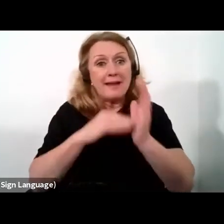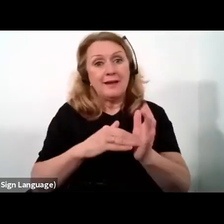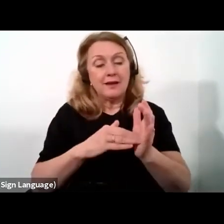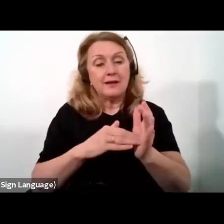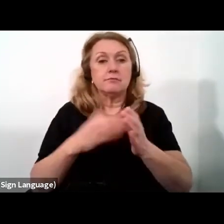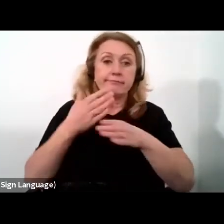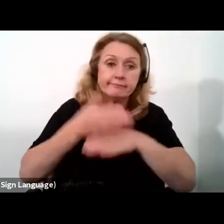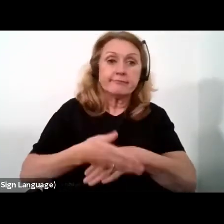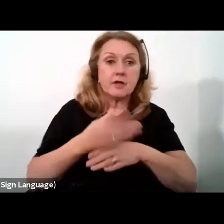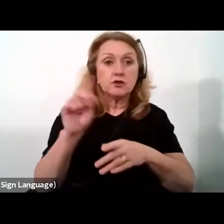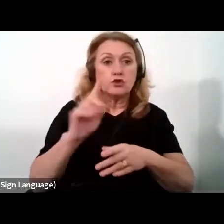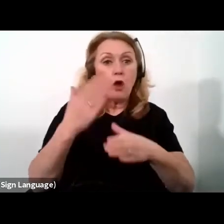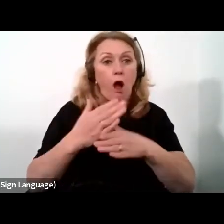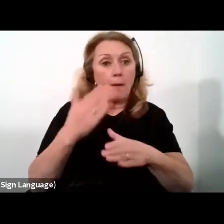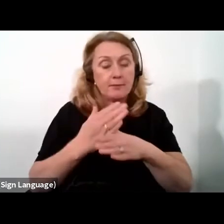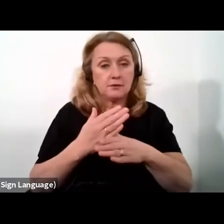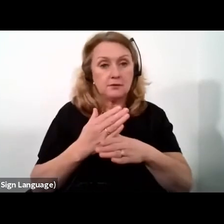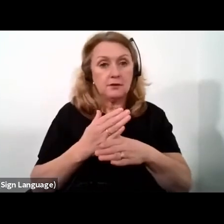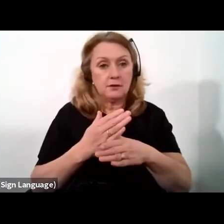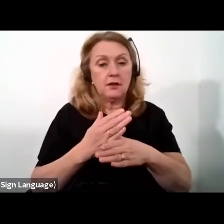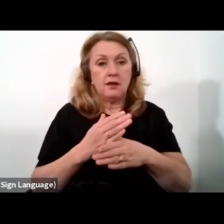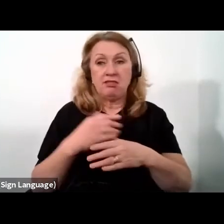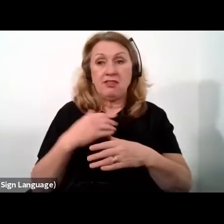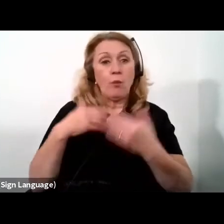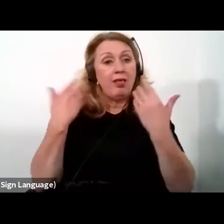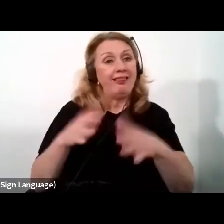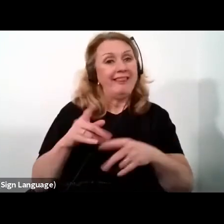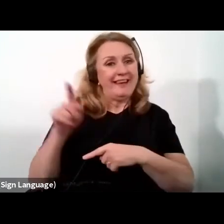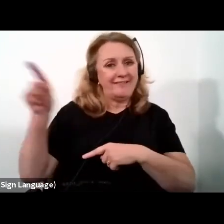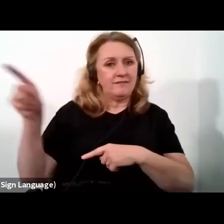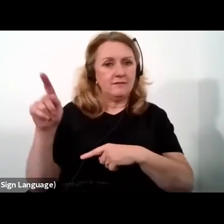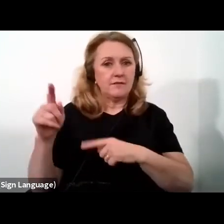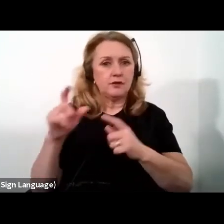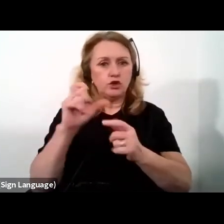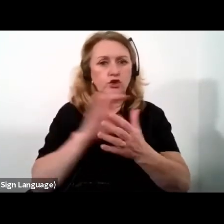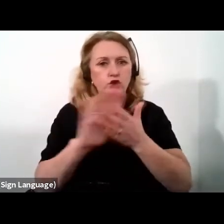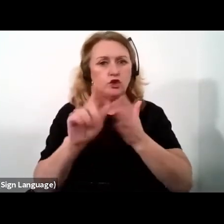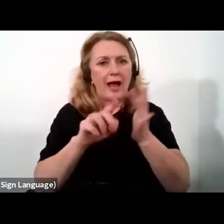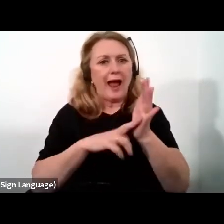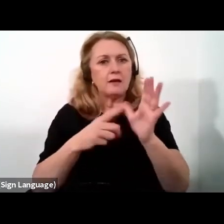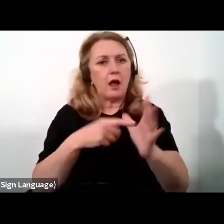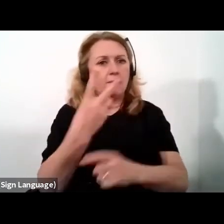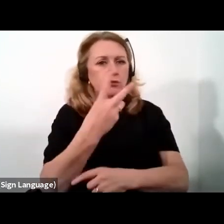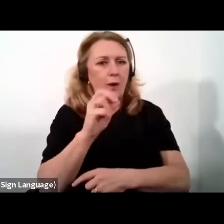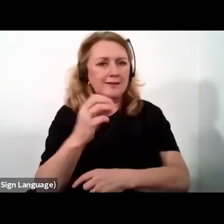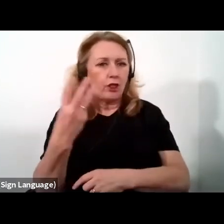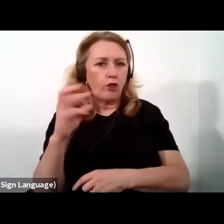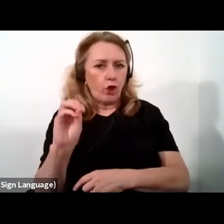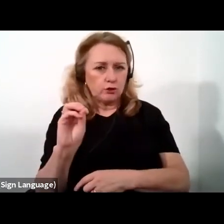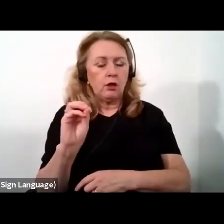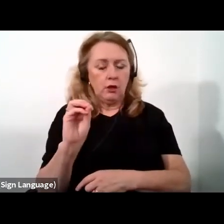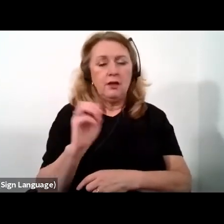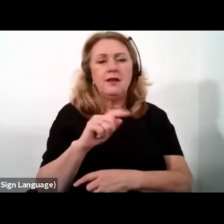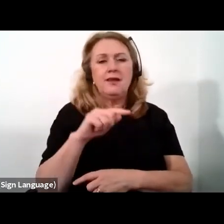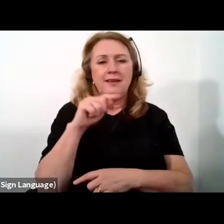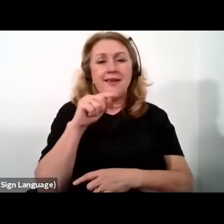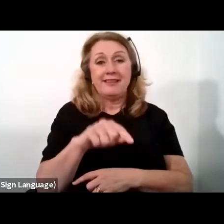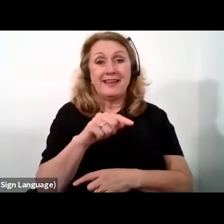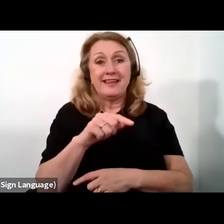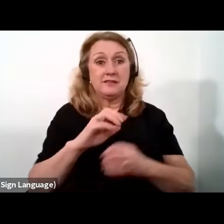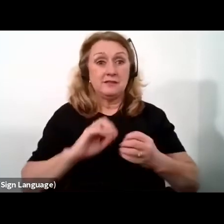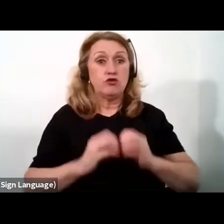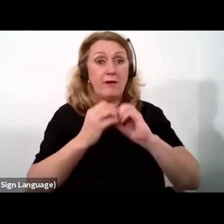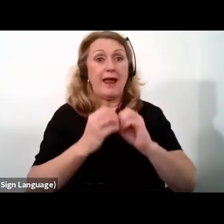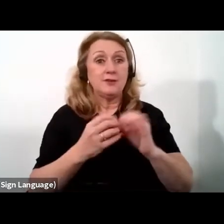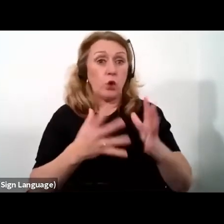manufacturing jobs that will leave China by 2030. This trend creates a huge opportunity for the